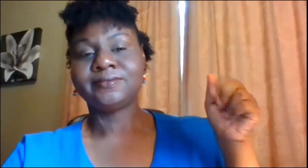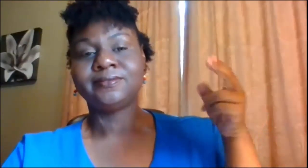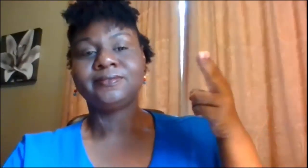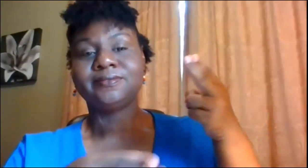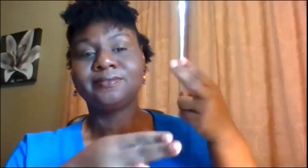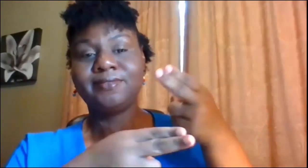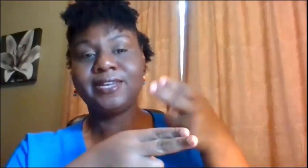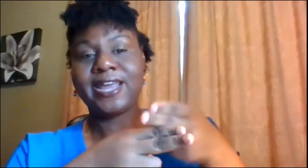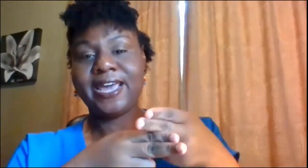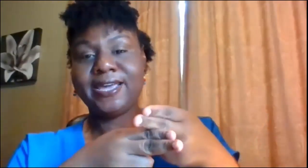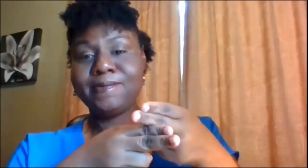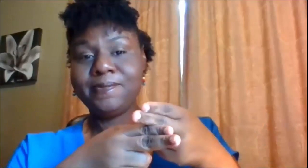name